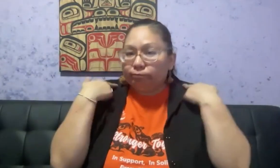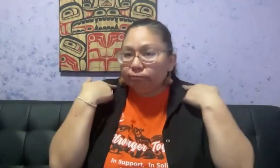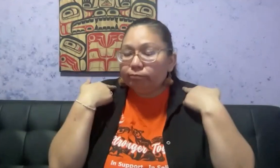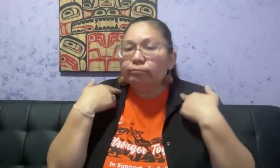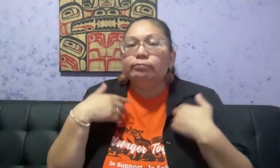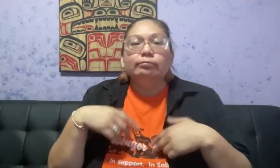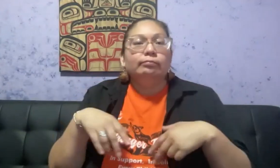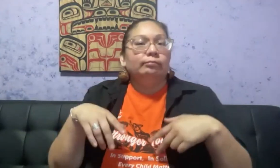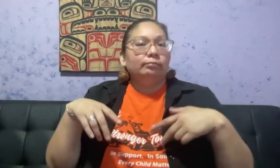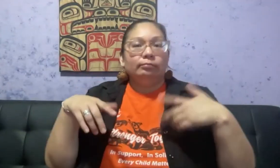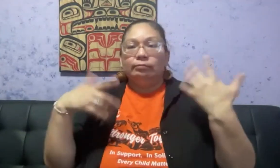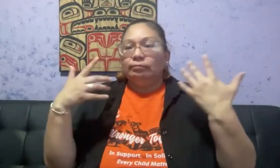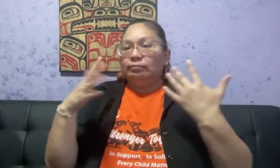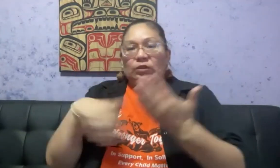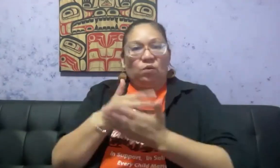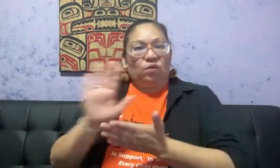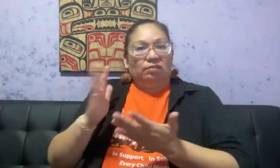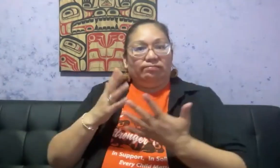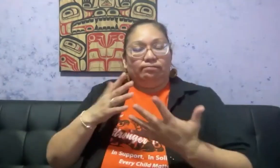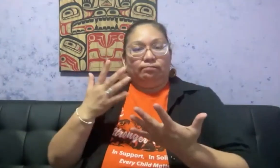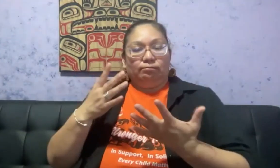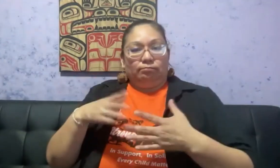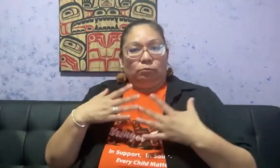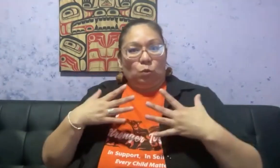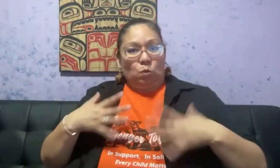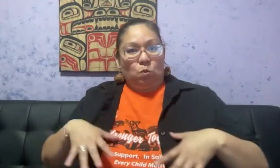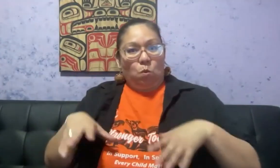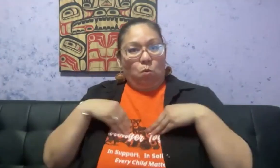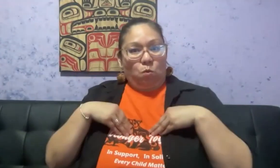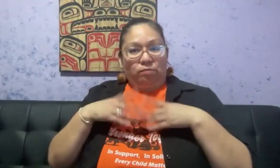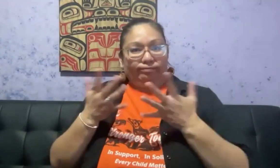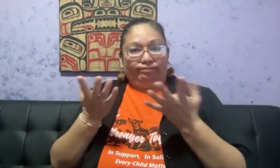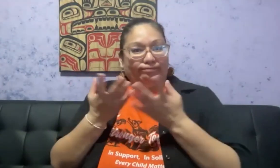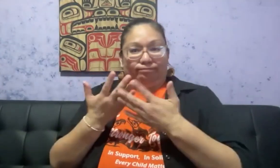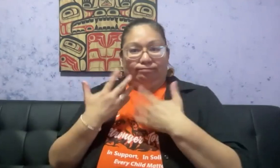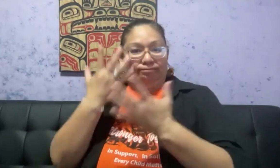Everything that she owned, her clothes and all, was taken from her.